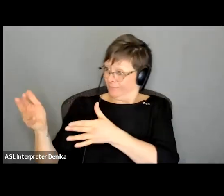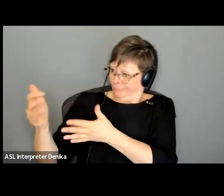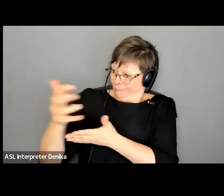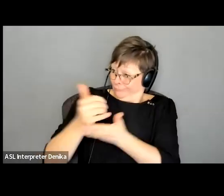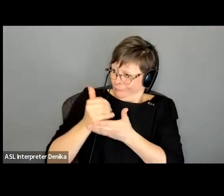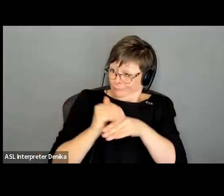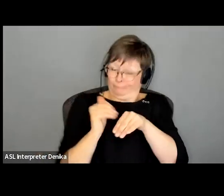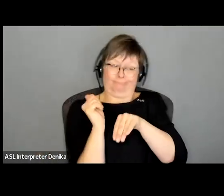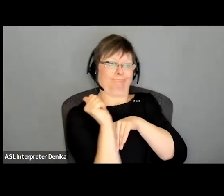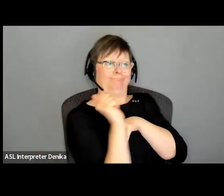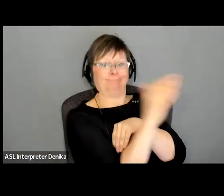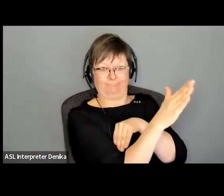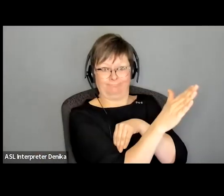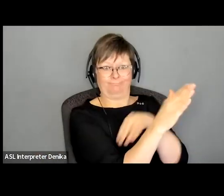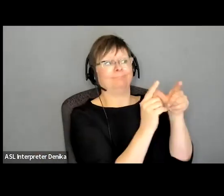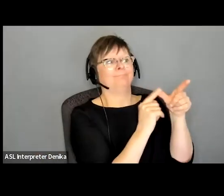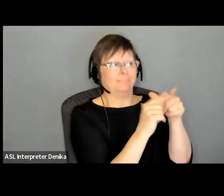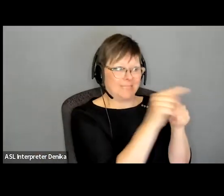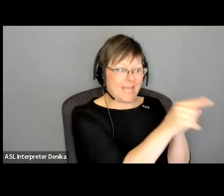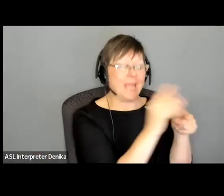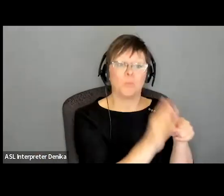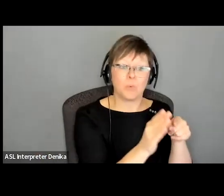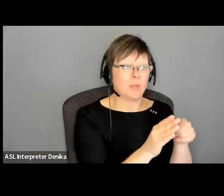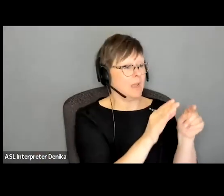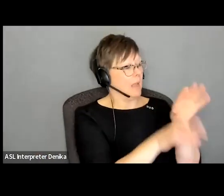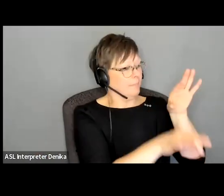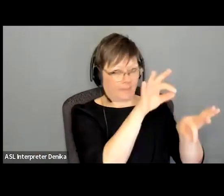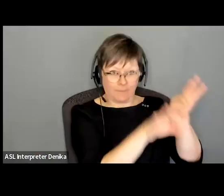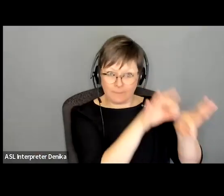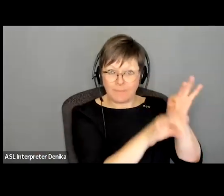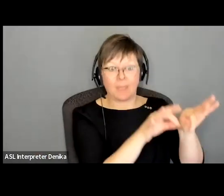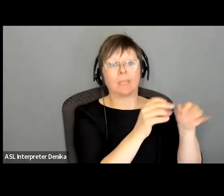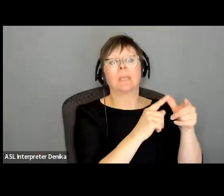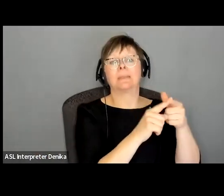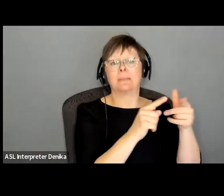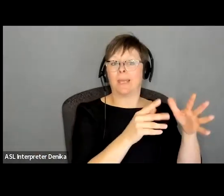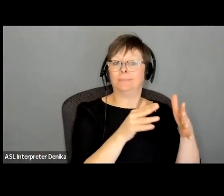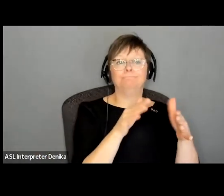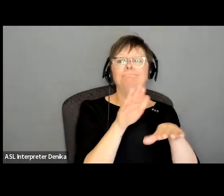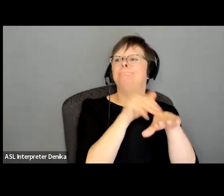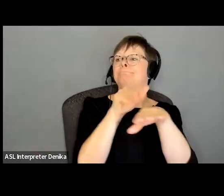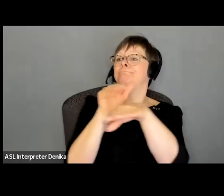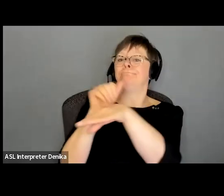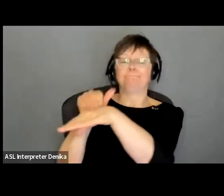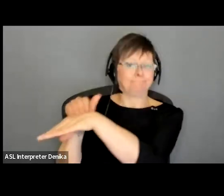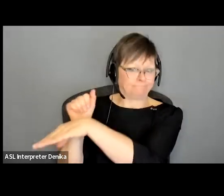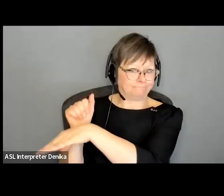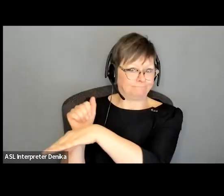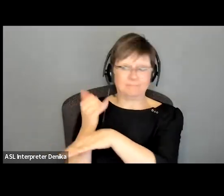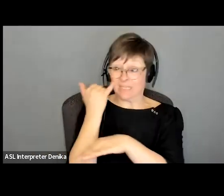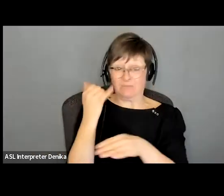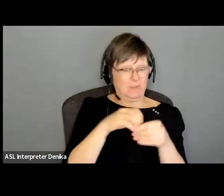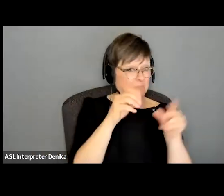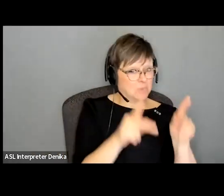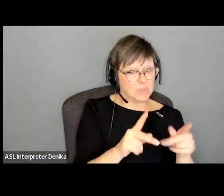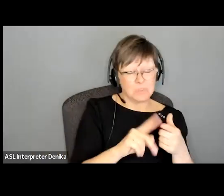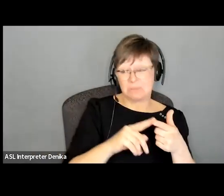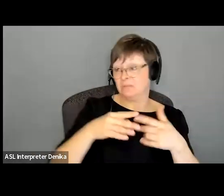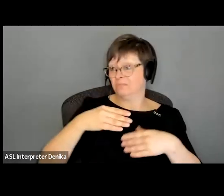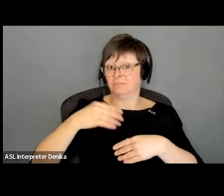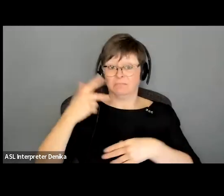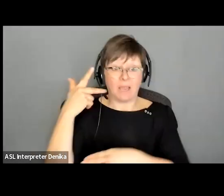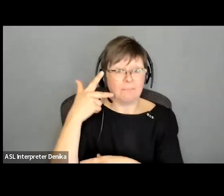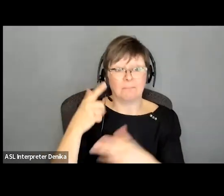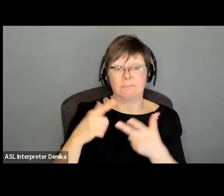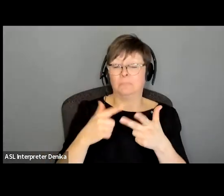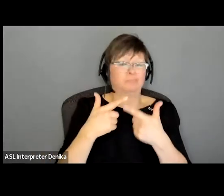recall whether it be by zoom or or by tape or if one person can make it in person that kind of thing so